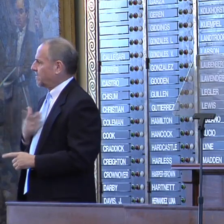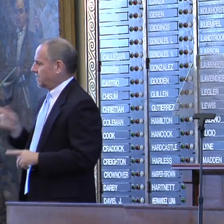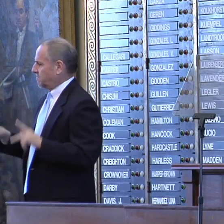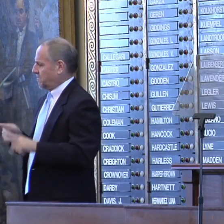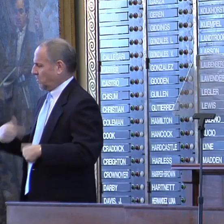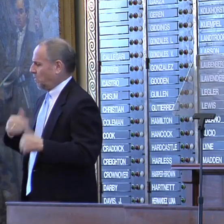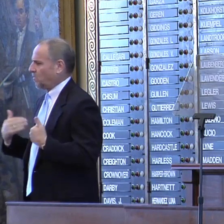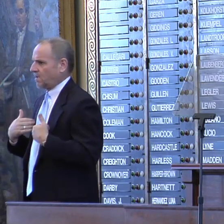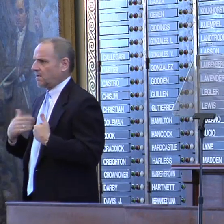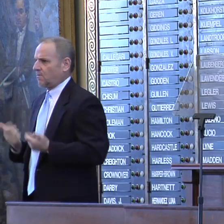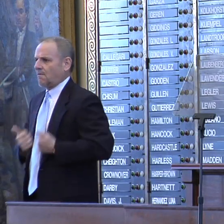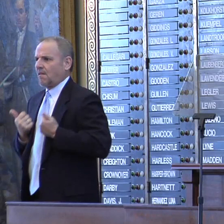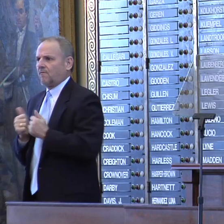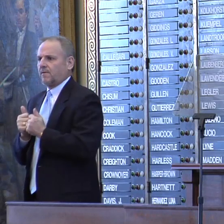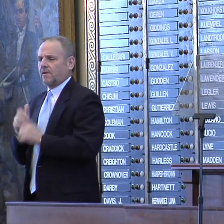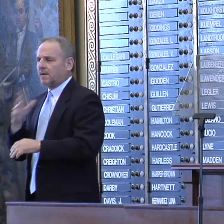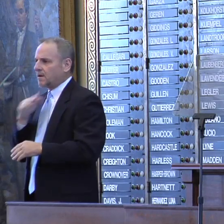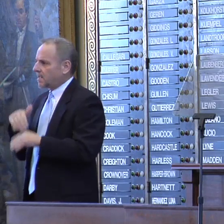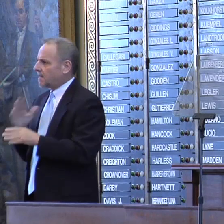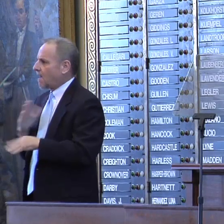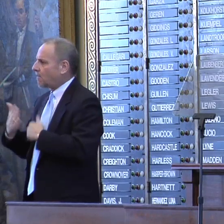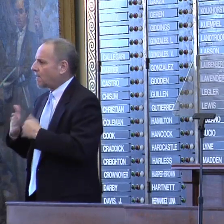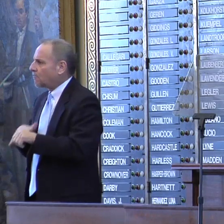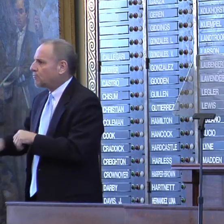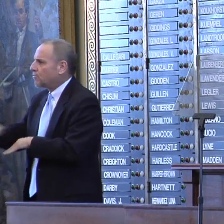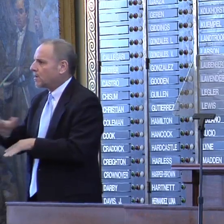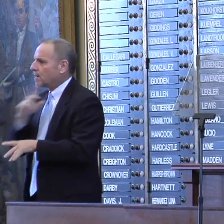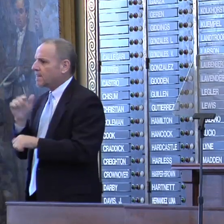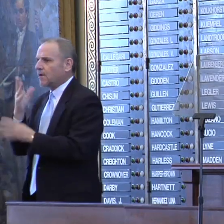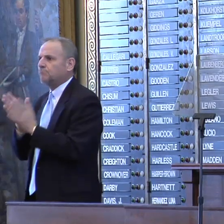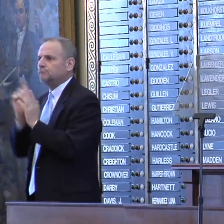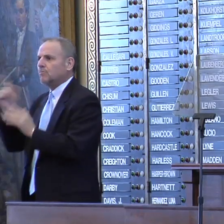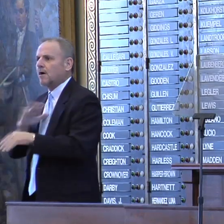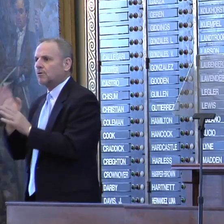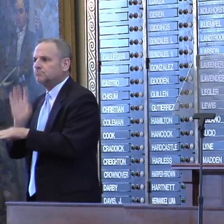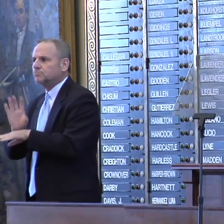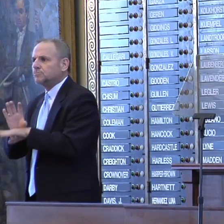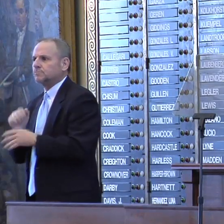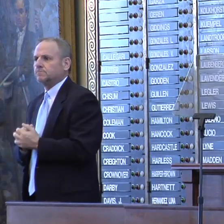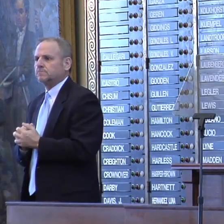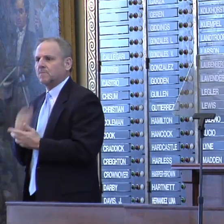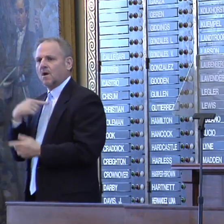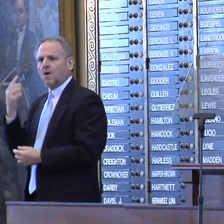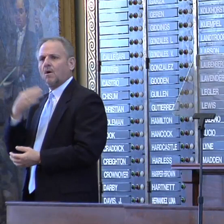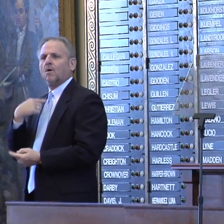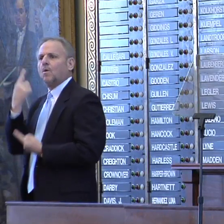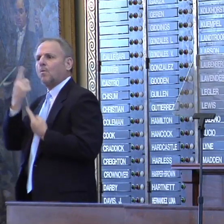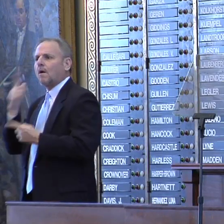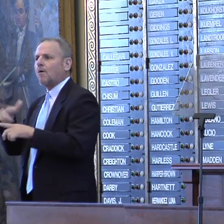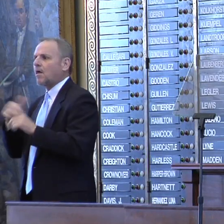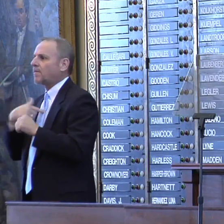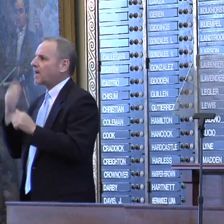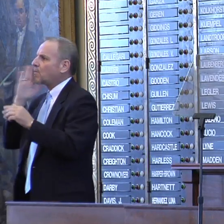these are people we live with, General, in our neighborhoods, and they worship in our churches. They wonder how long they're going to have a roof